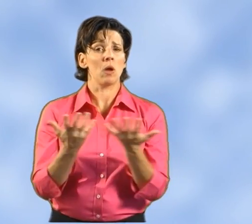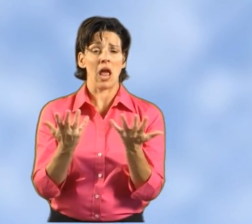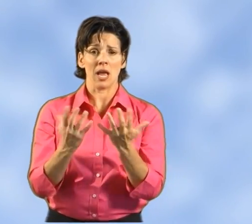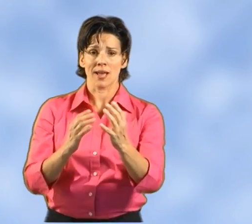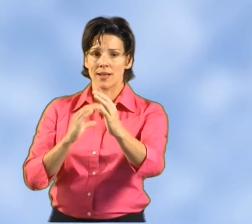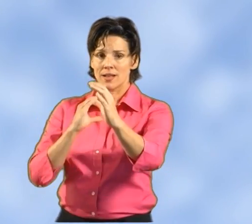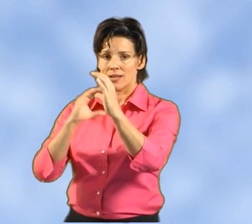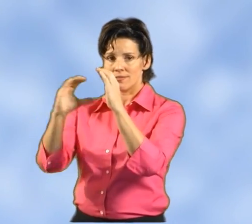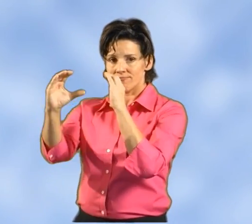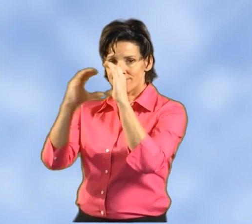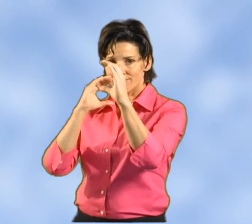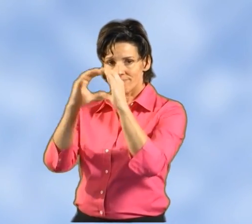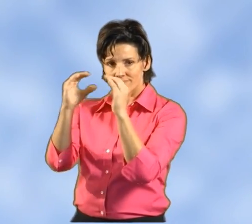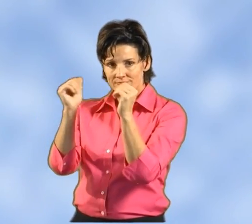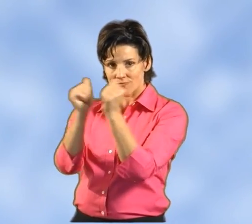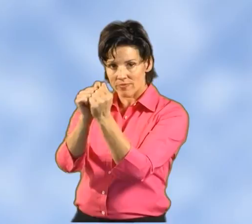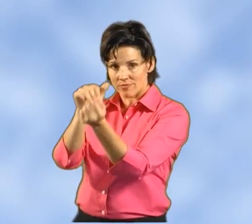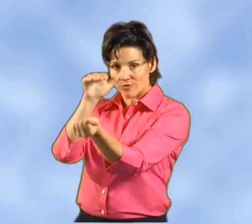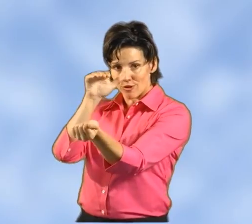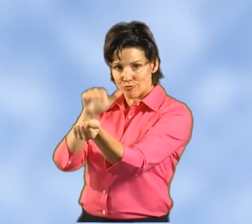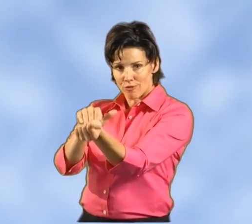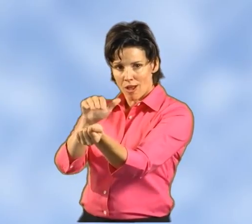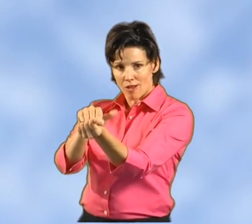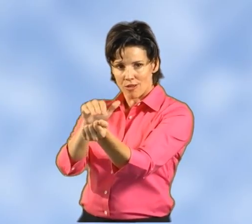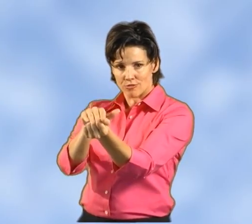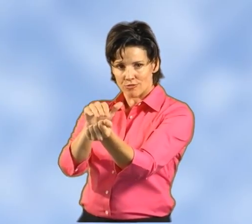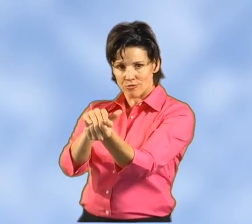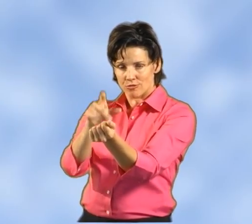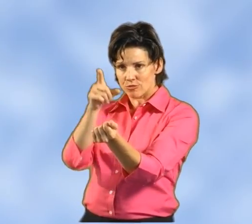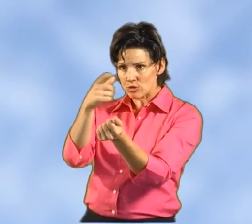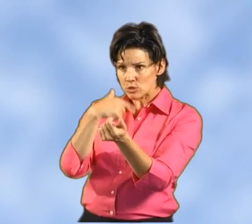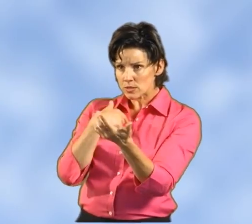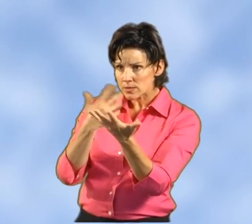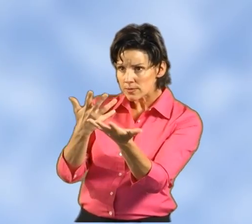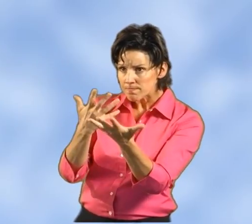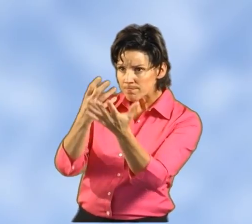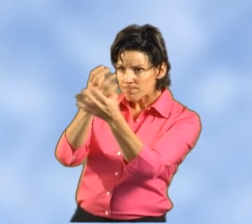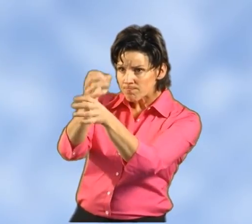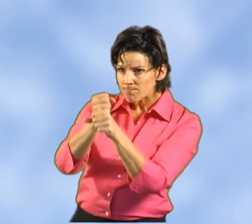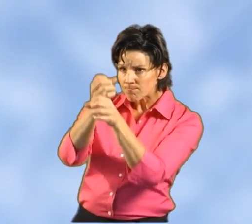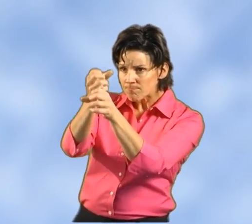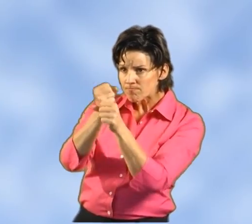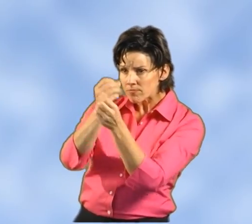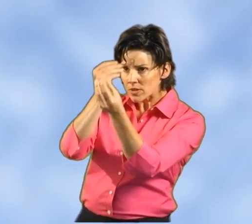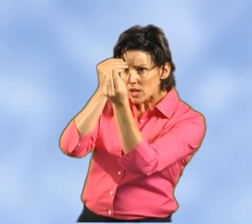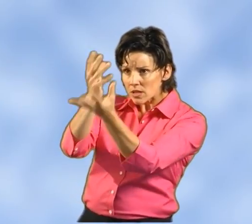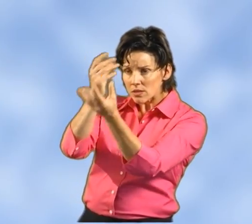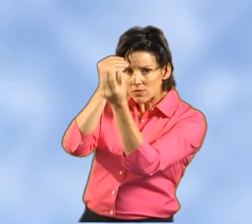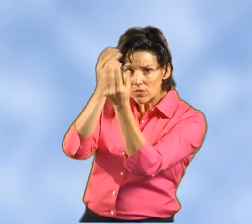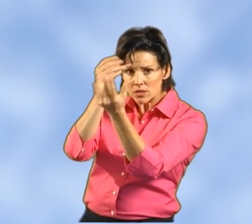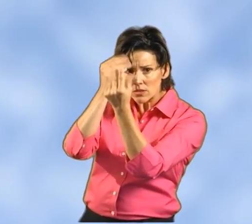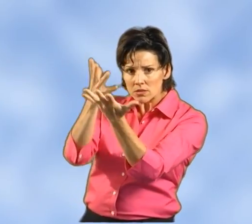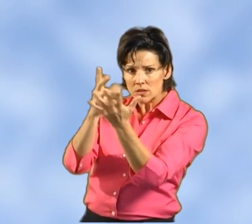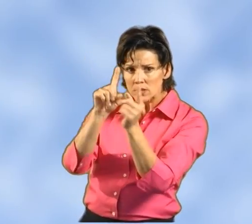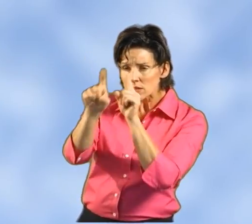This means communicating with doctors and other health professionals in order to get